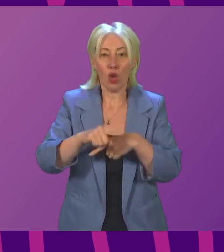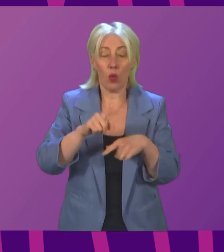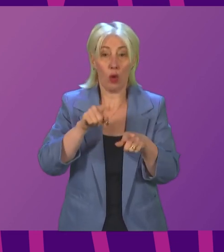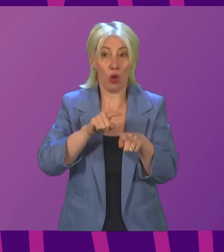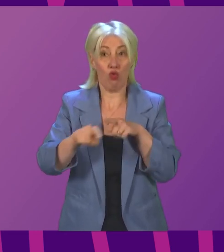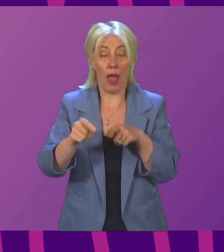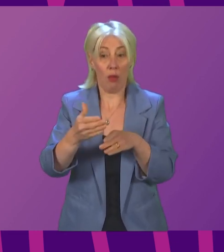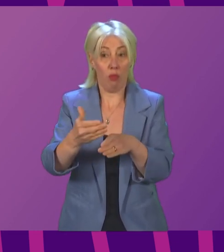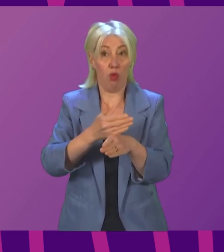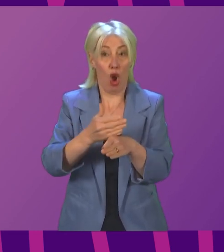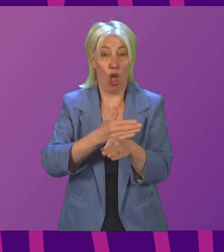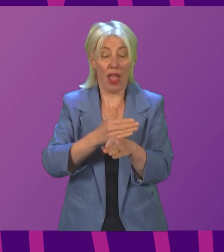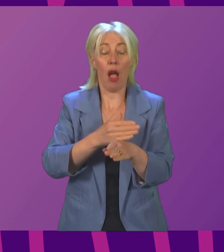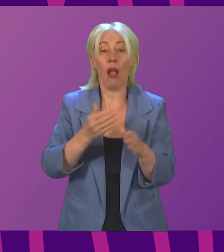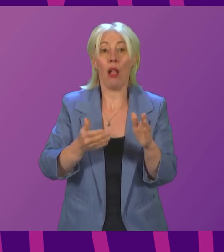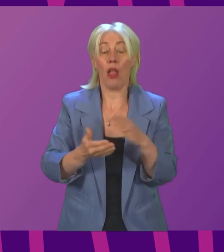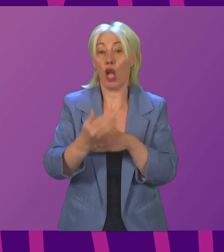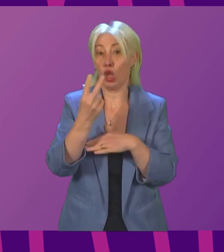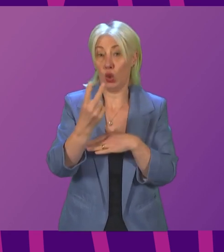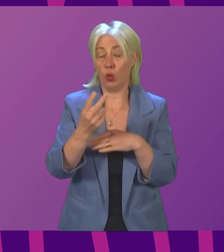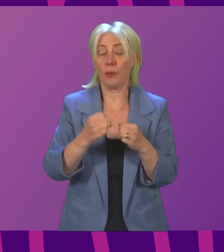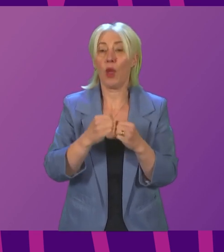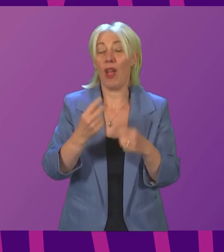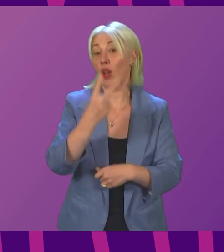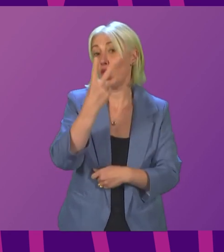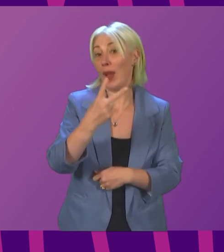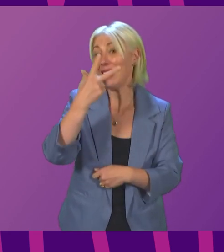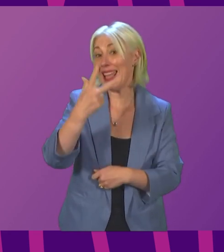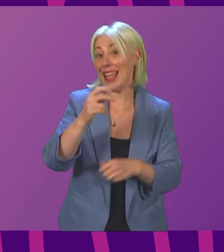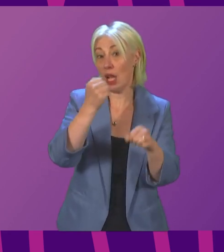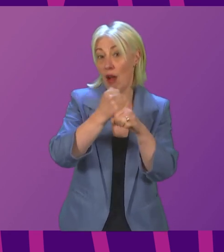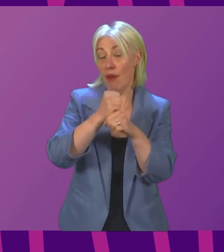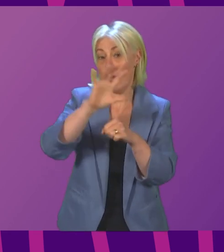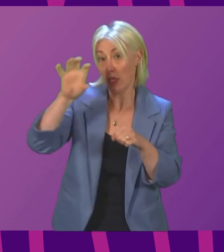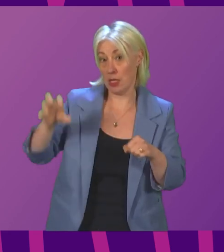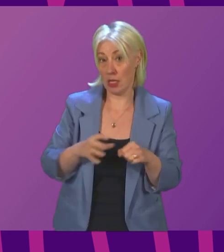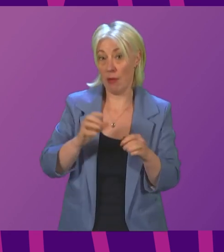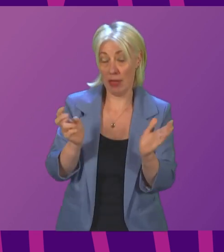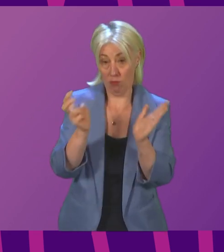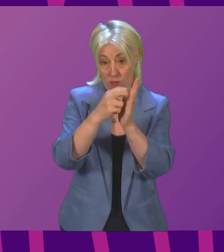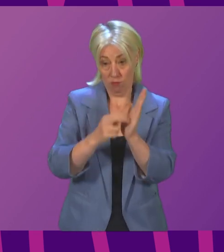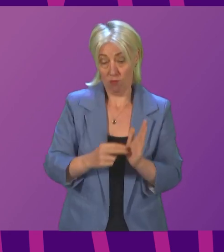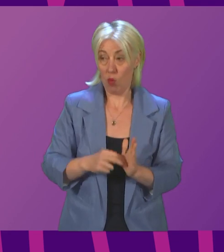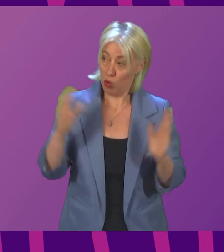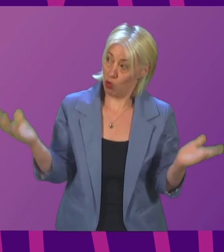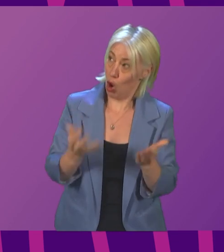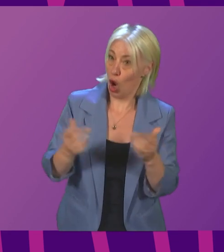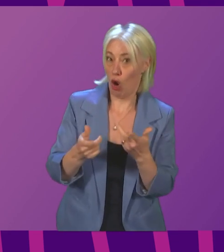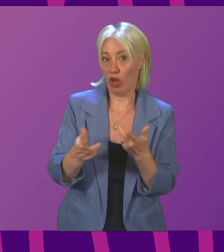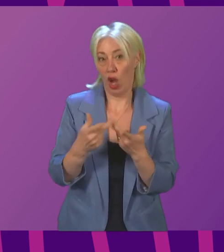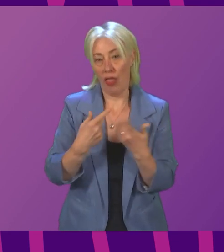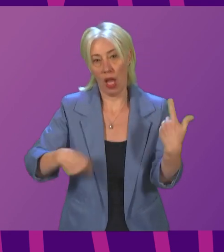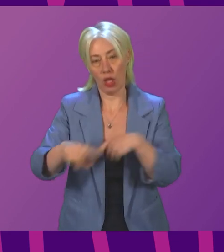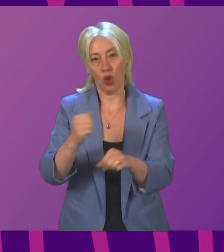earlier if possible. 28 governments have already signed up and we are actively encouraging others to do so. Finally, more than